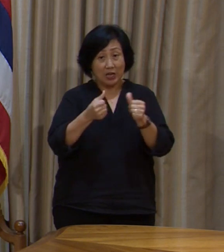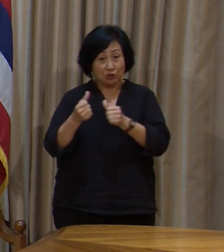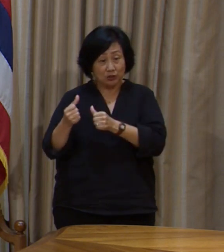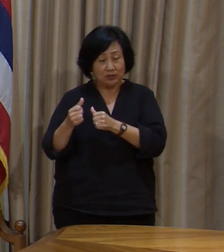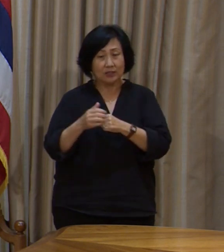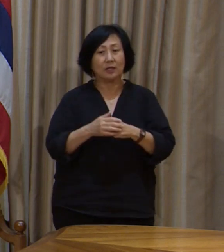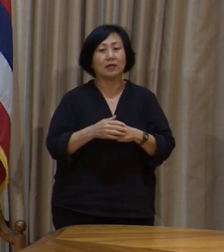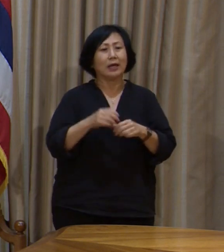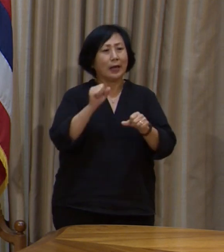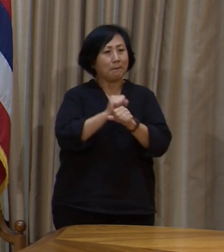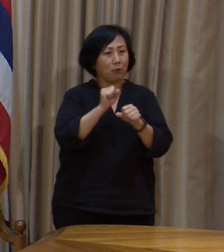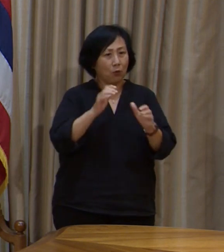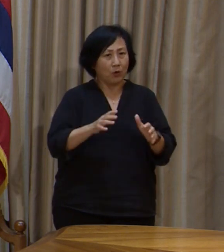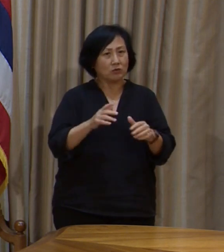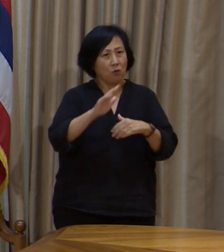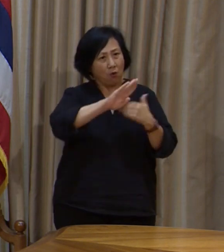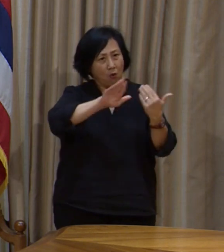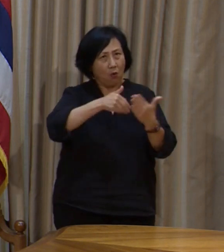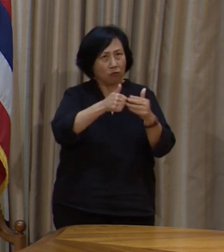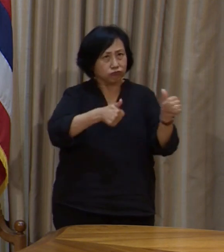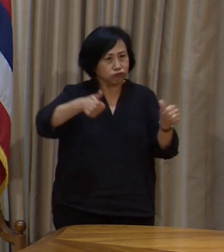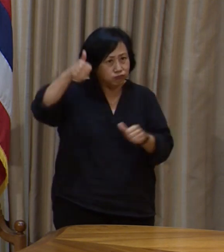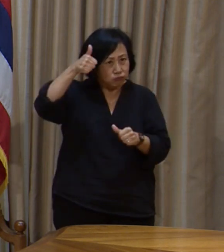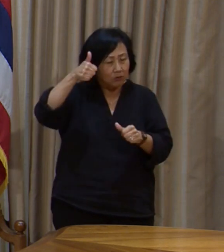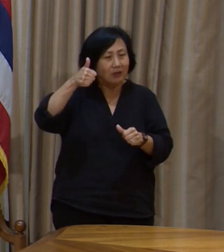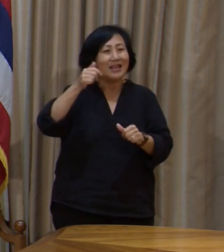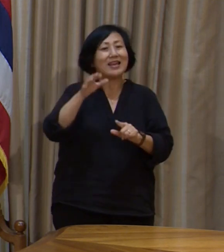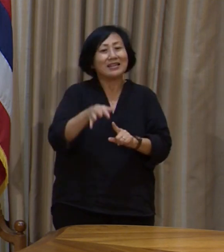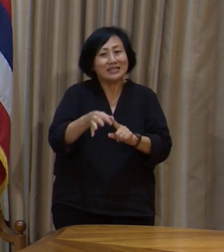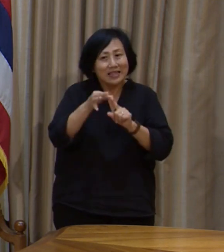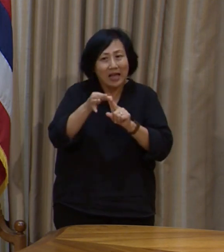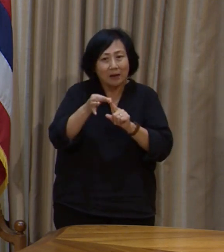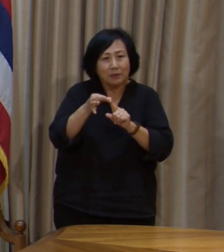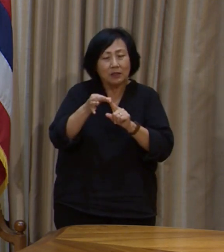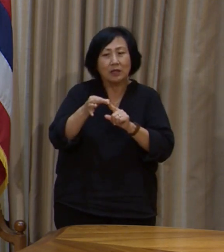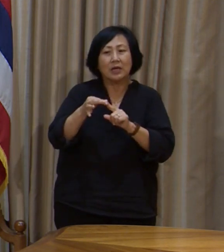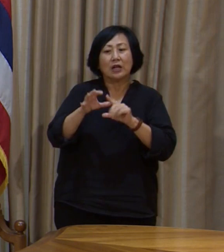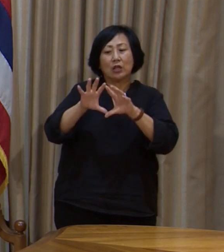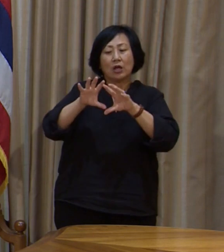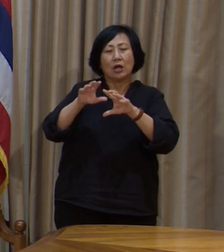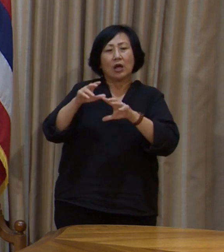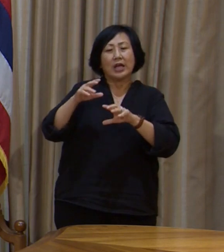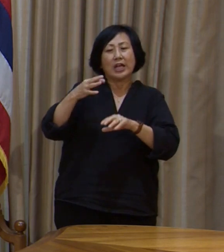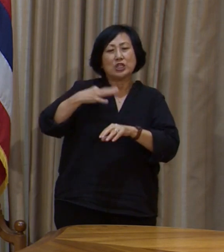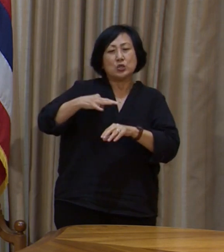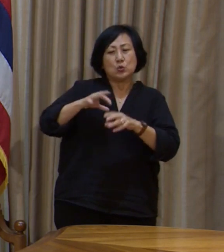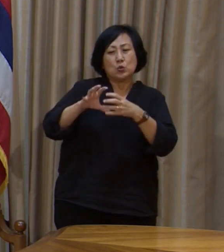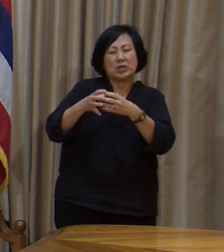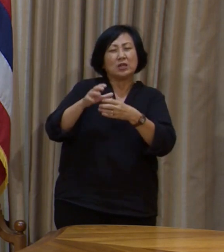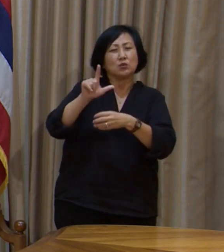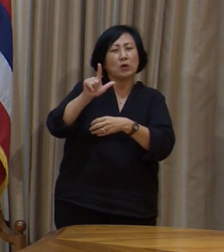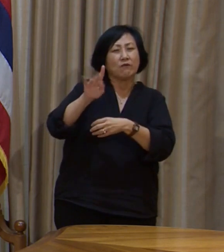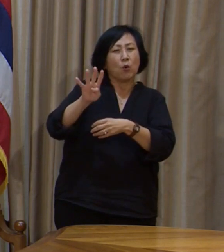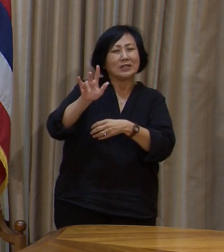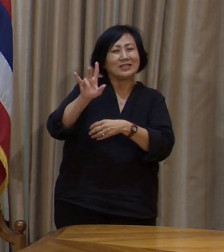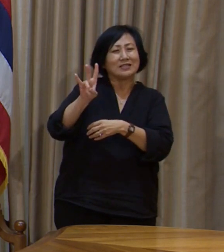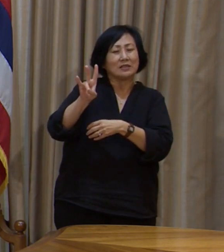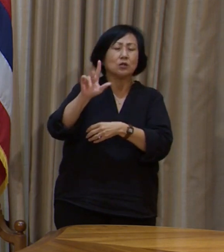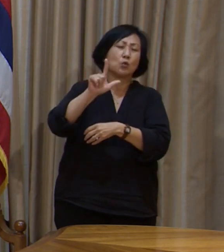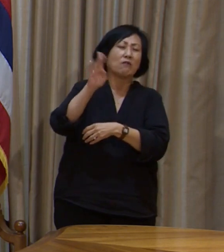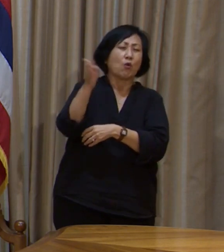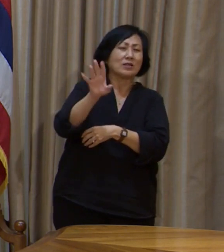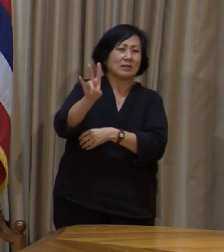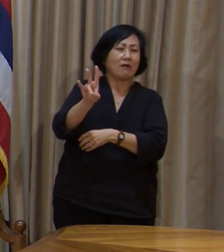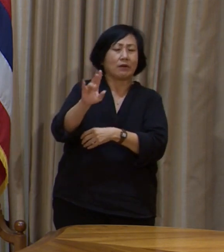employees except for those in 24-7 facilities. So, you know, the nurses